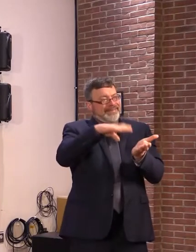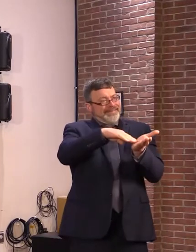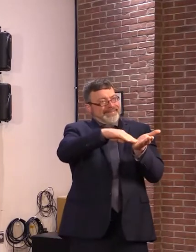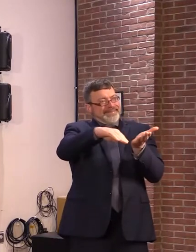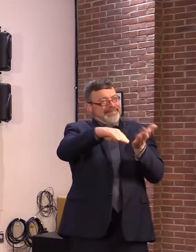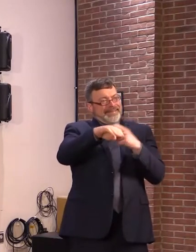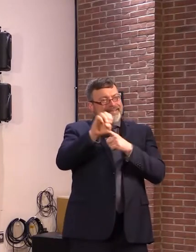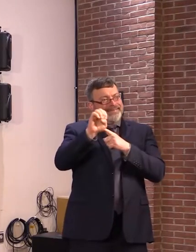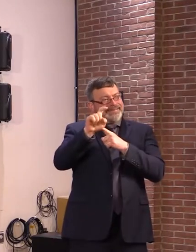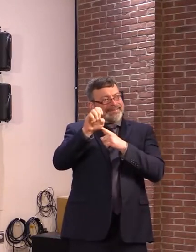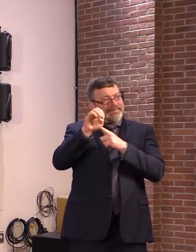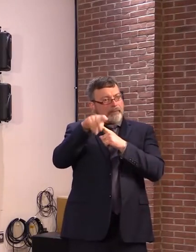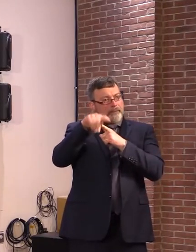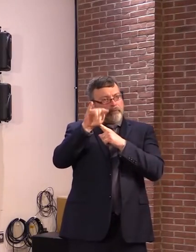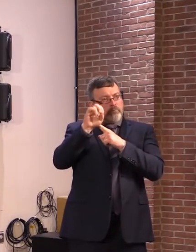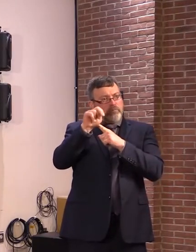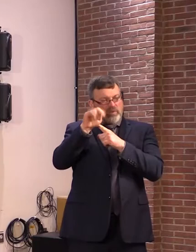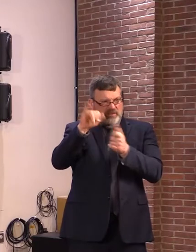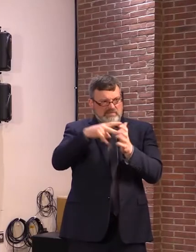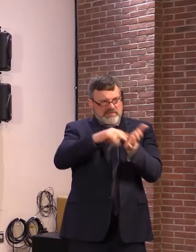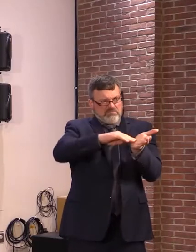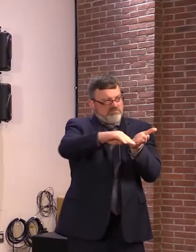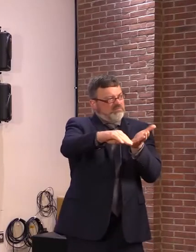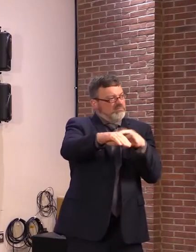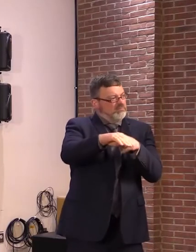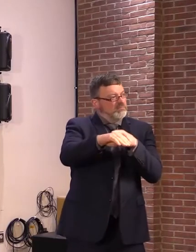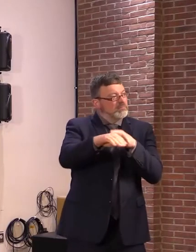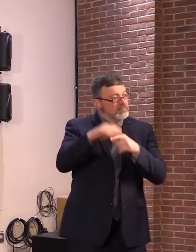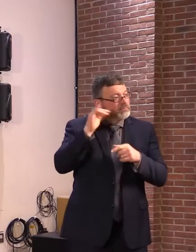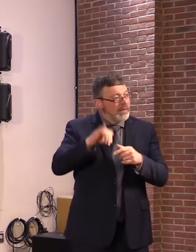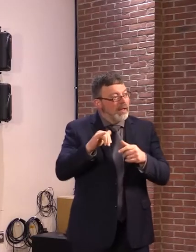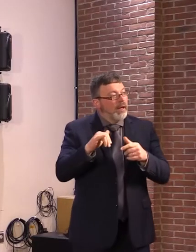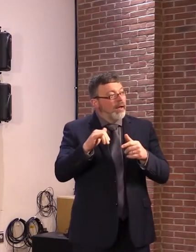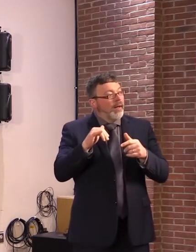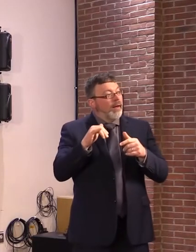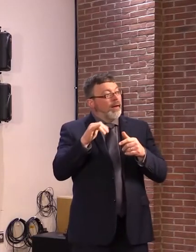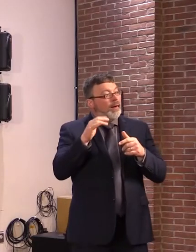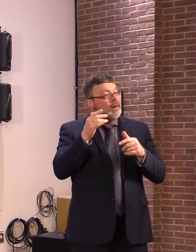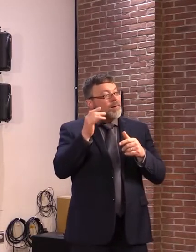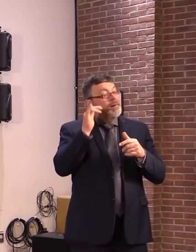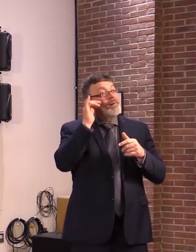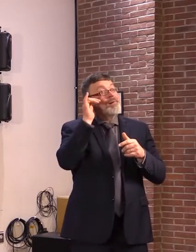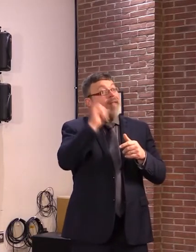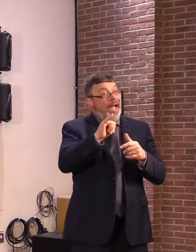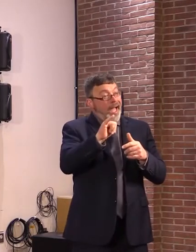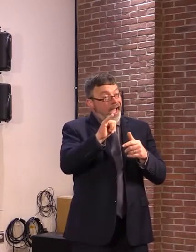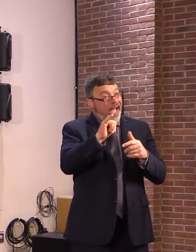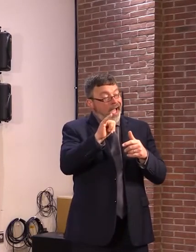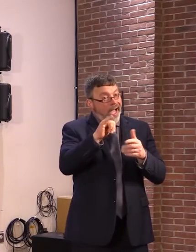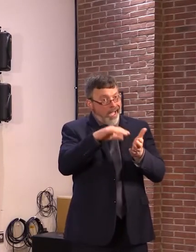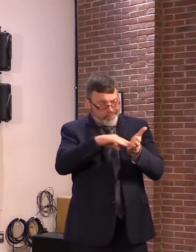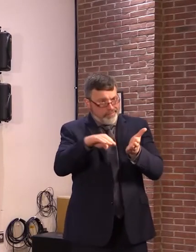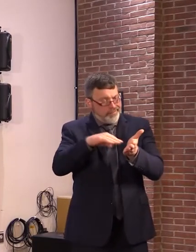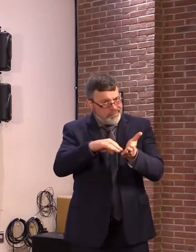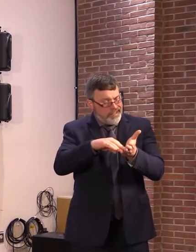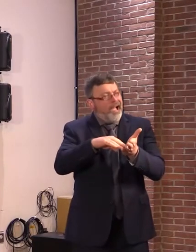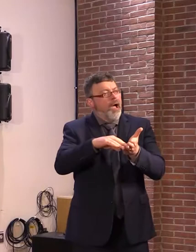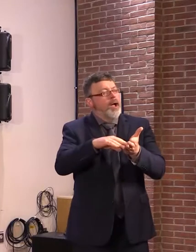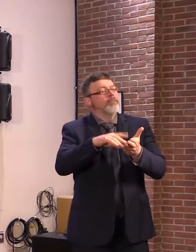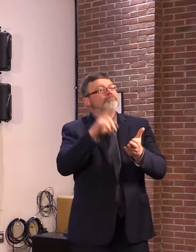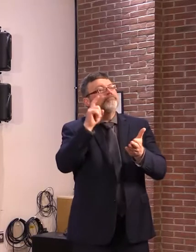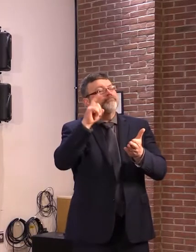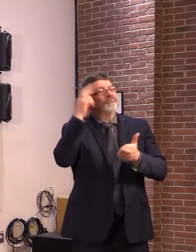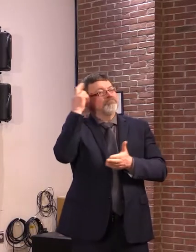And the best we got was a bill in 234 that passed both bodies that was